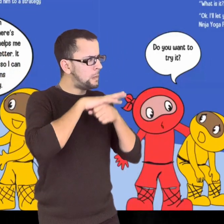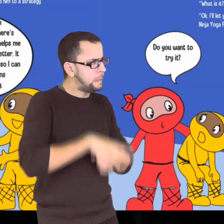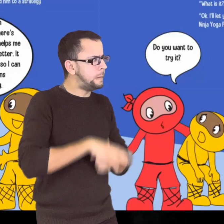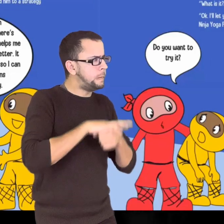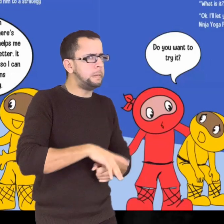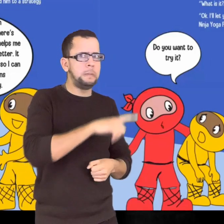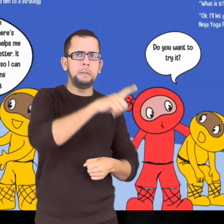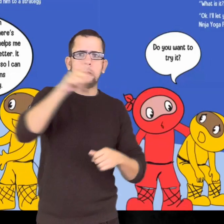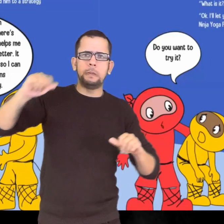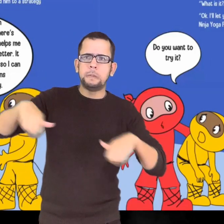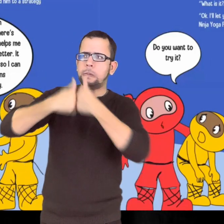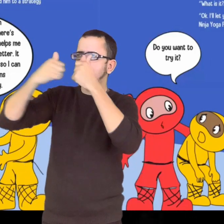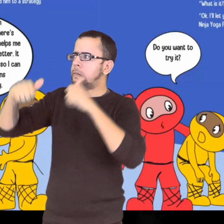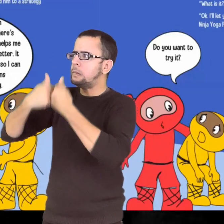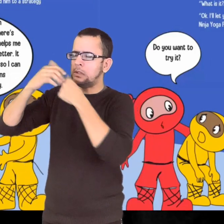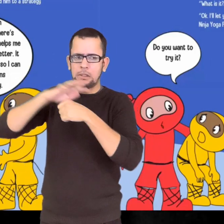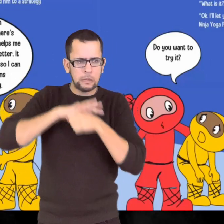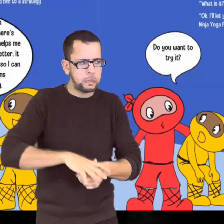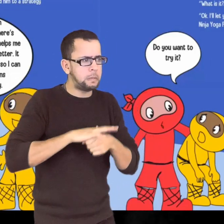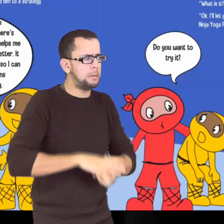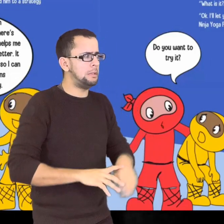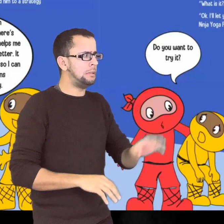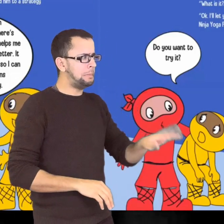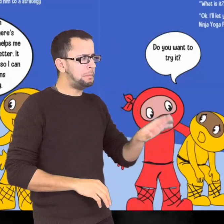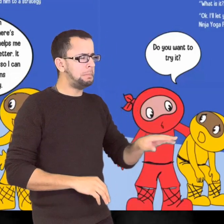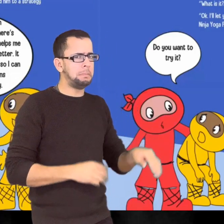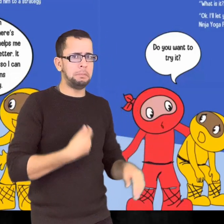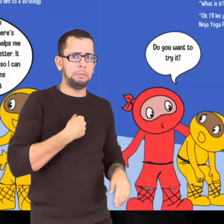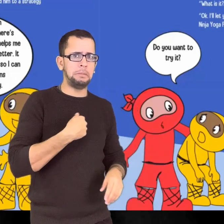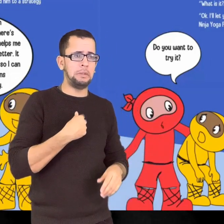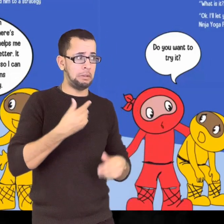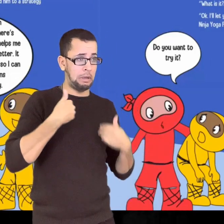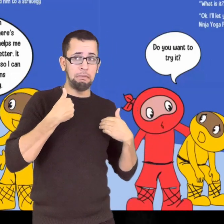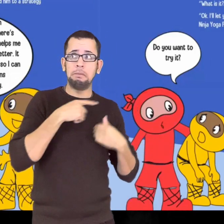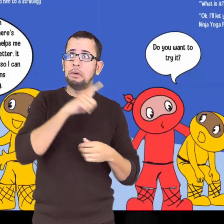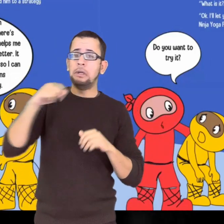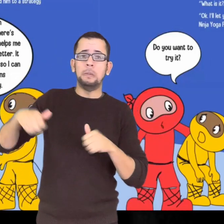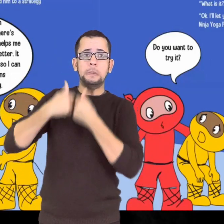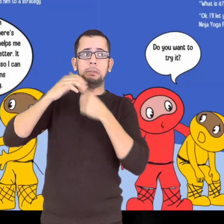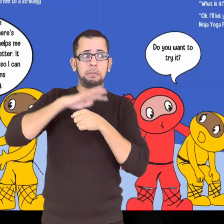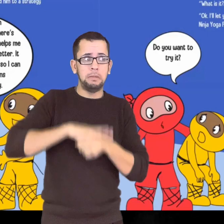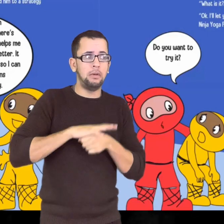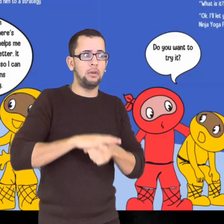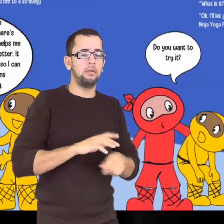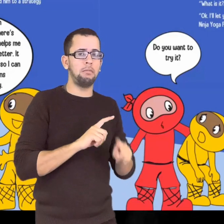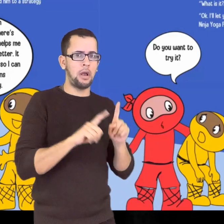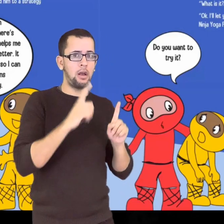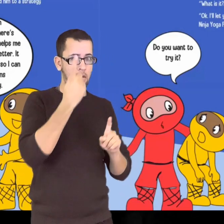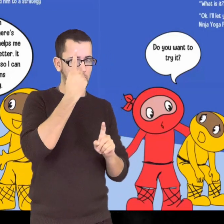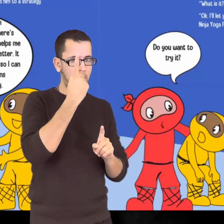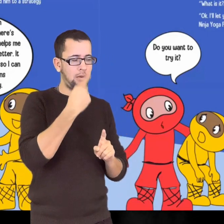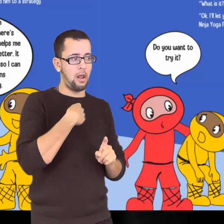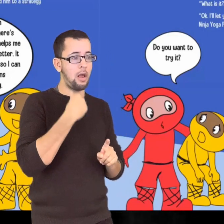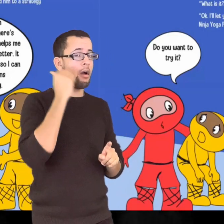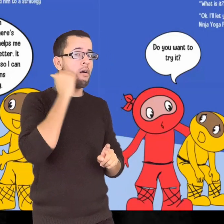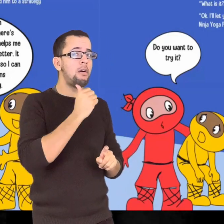I know you've been feeling stressed out. There's something I do daily that helps me take in life's challenges better.